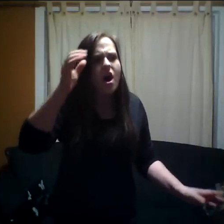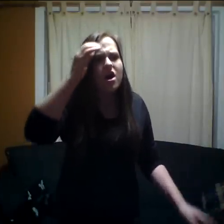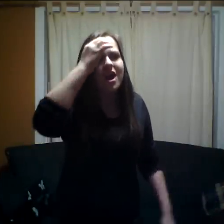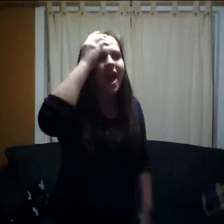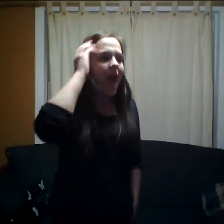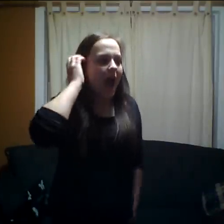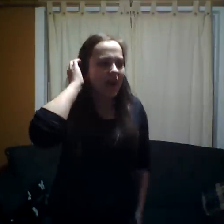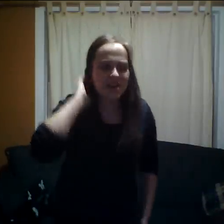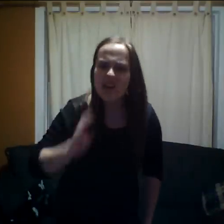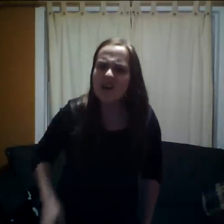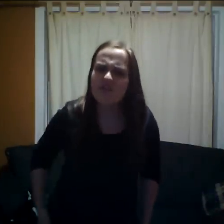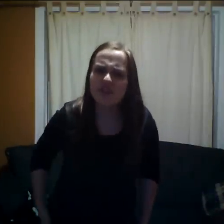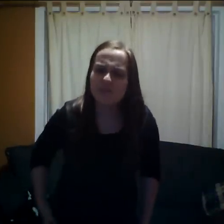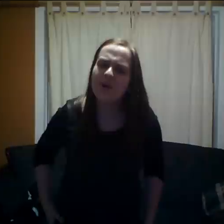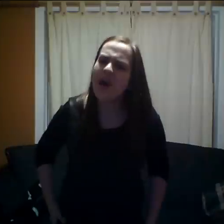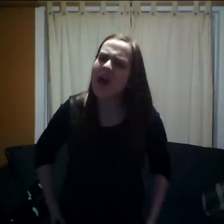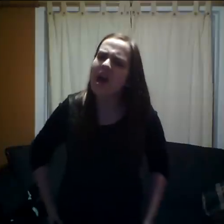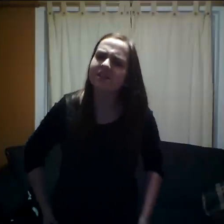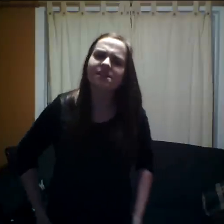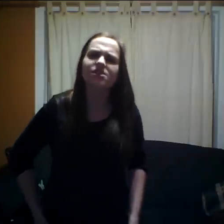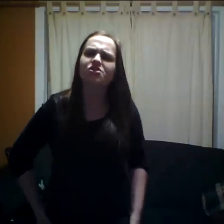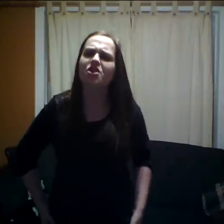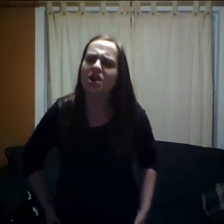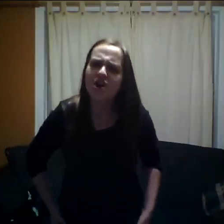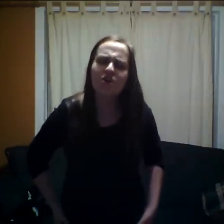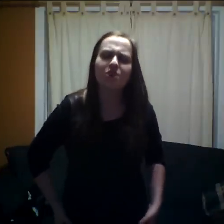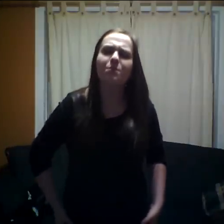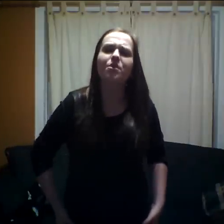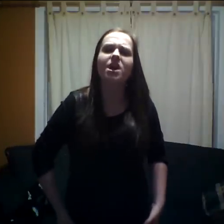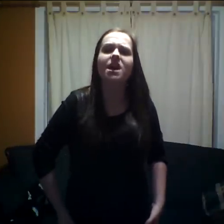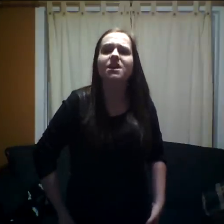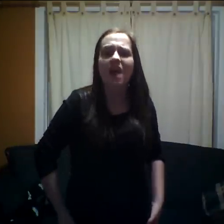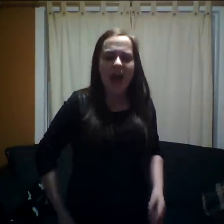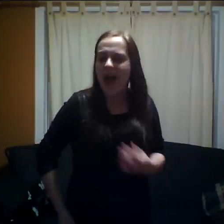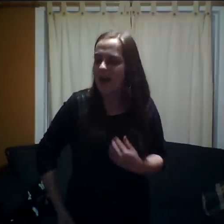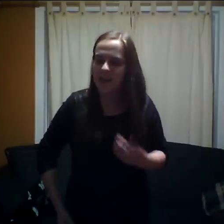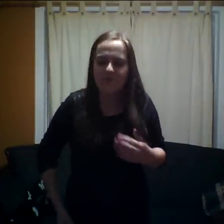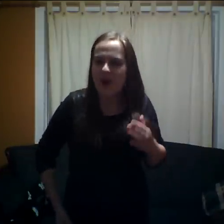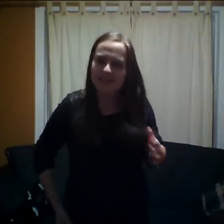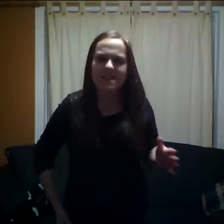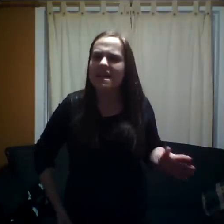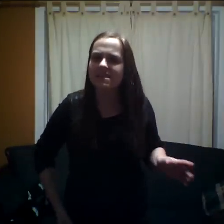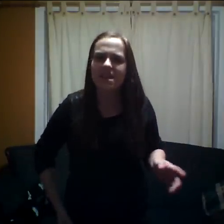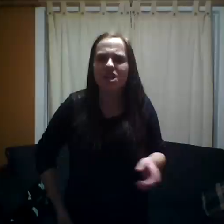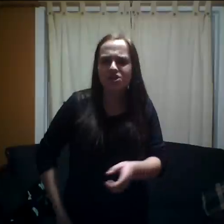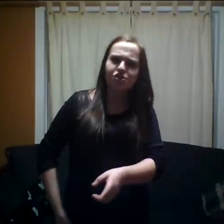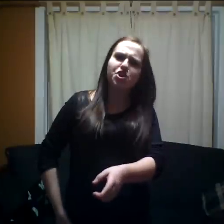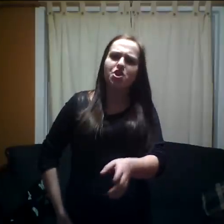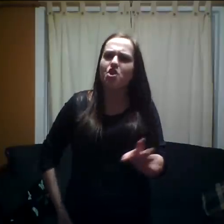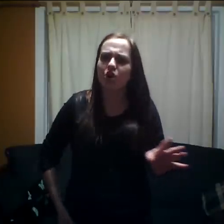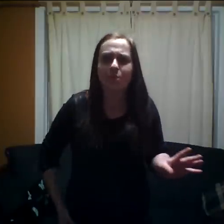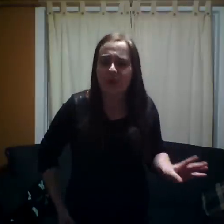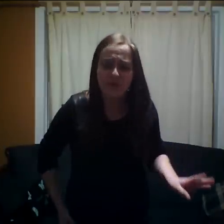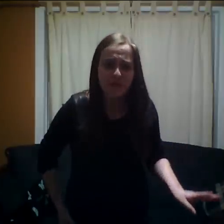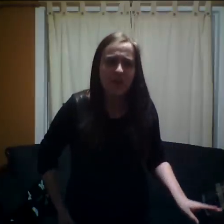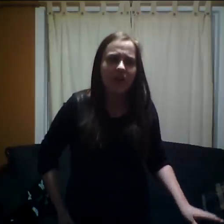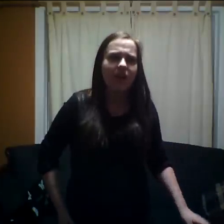I gave you space so you could breathe. I keep my distance so you could be free.